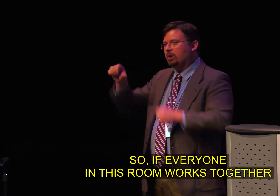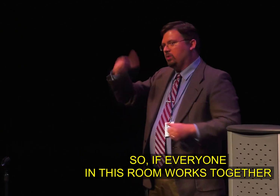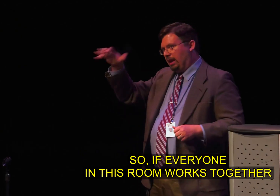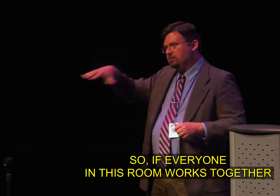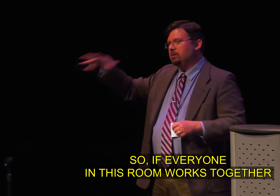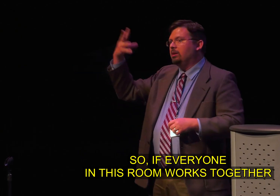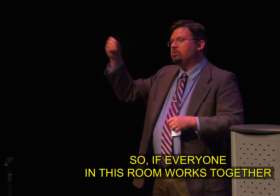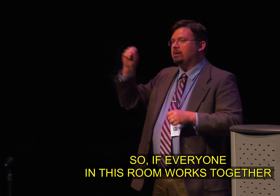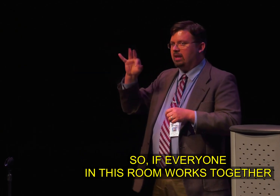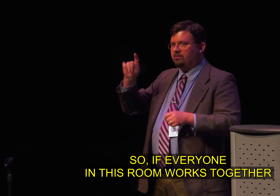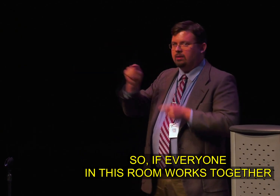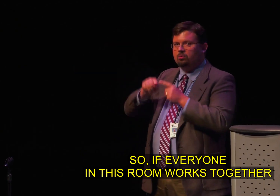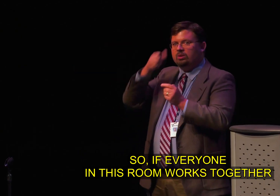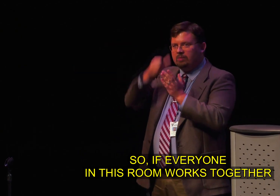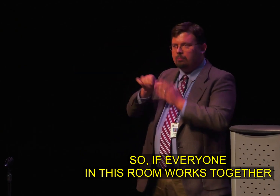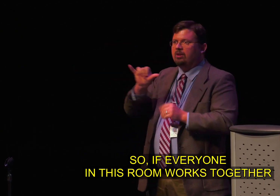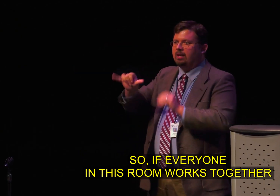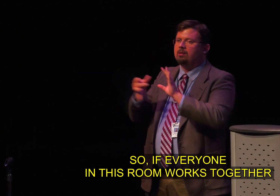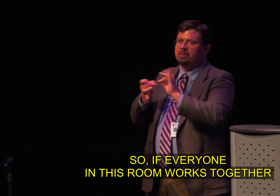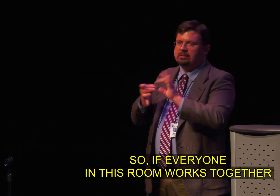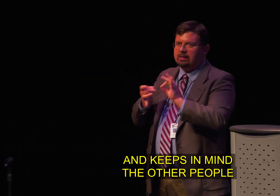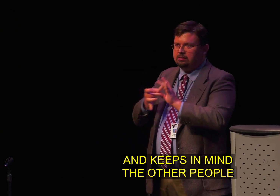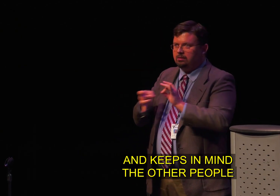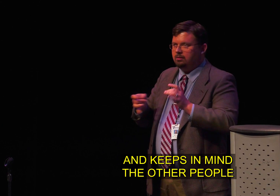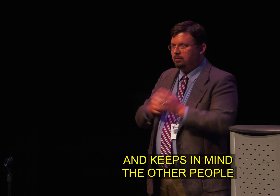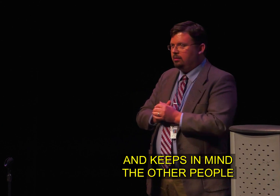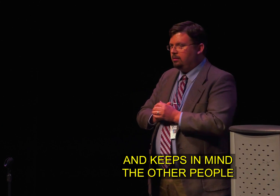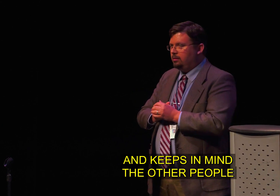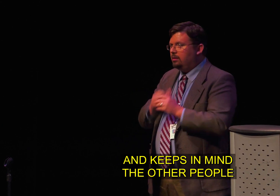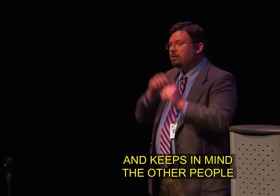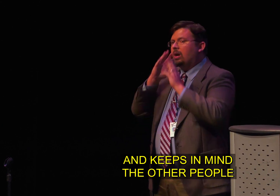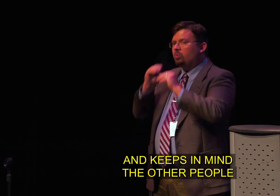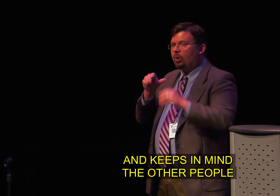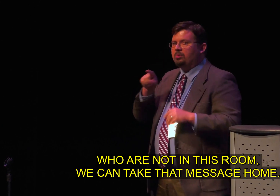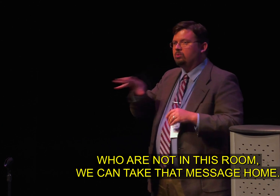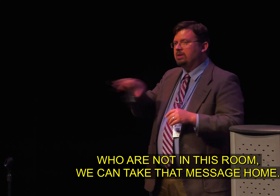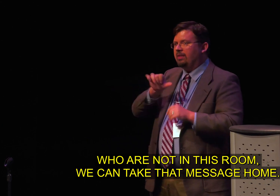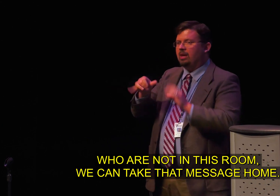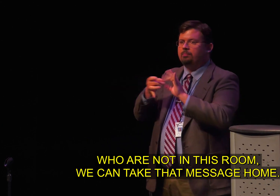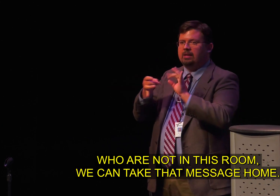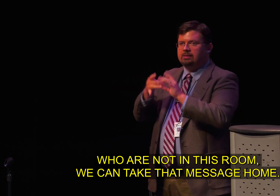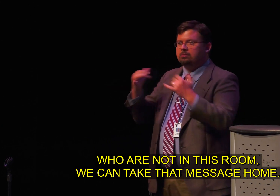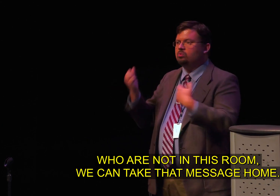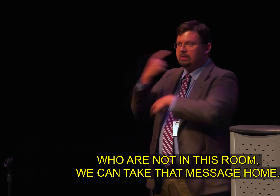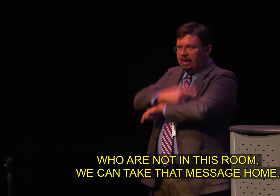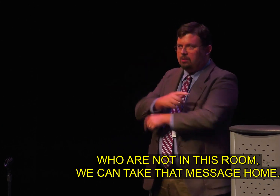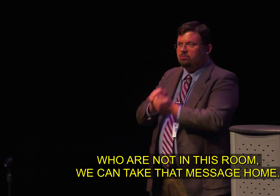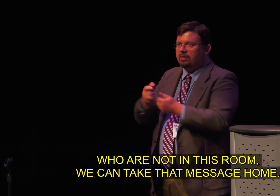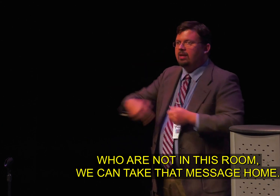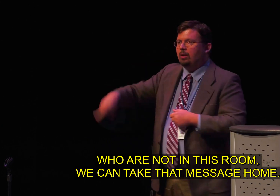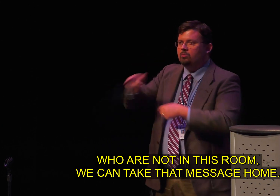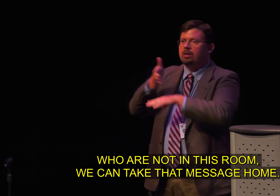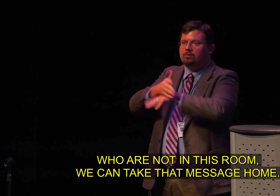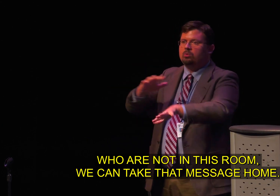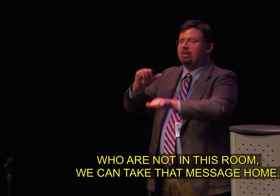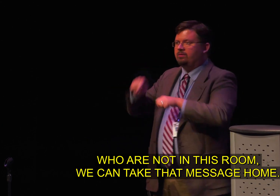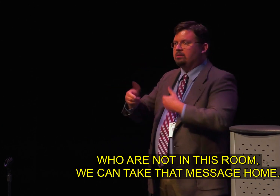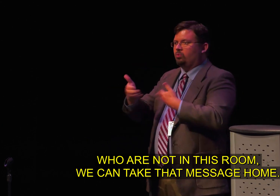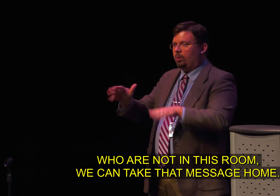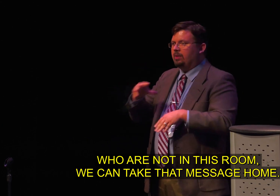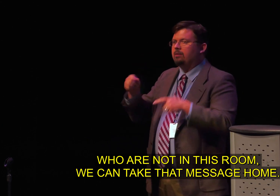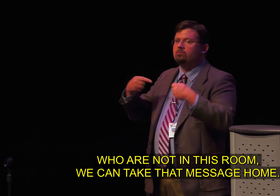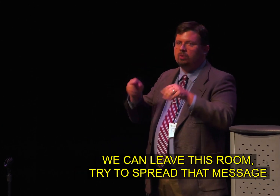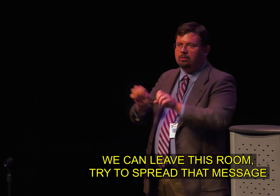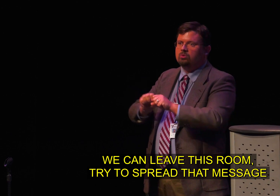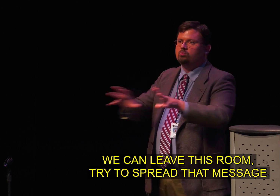if everyone in this room works together and keeps in mind the other people who are not in this room, we can take that